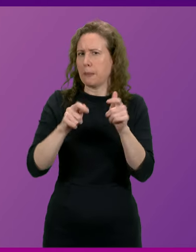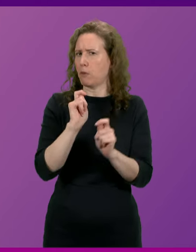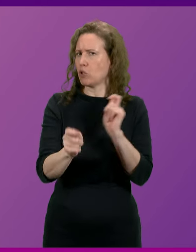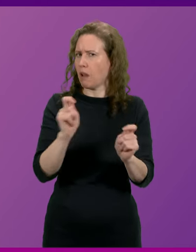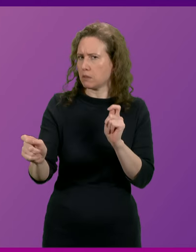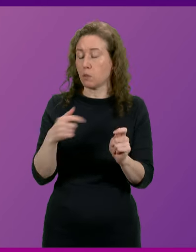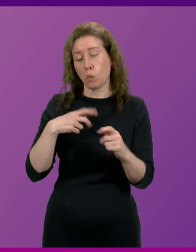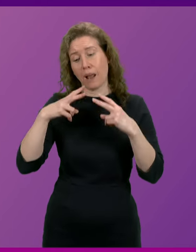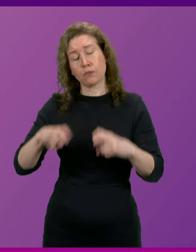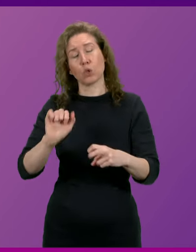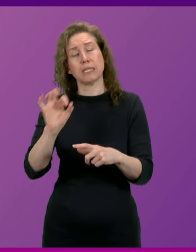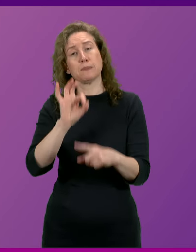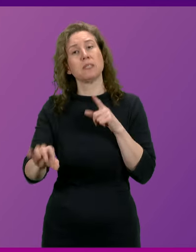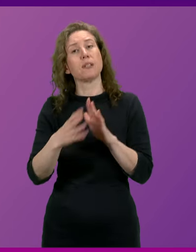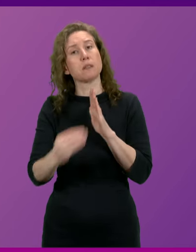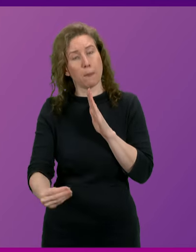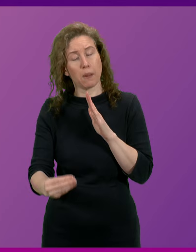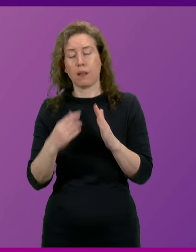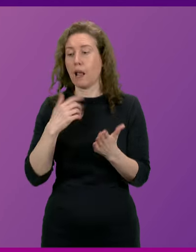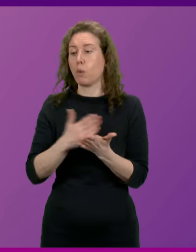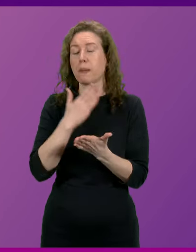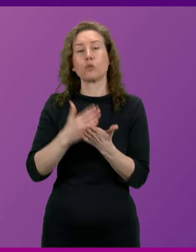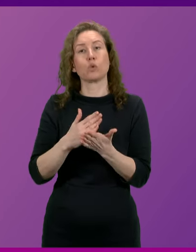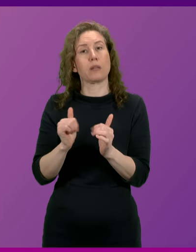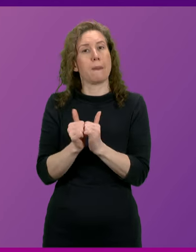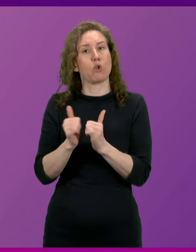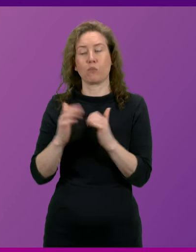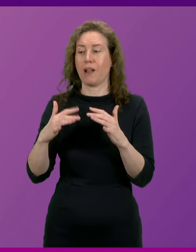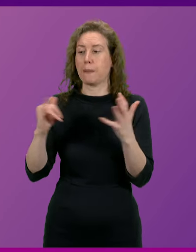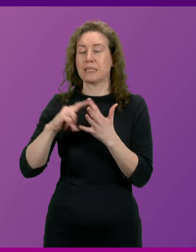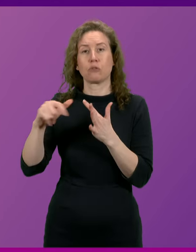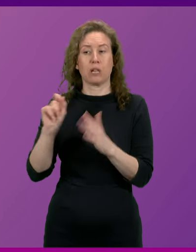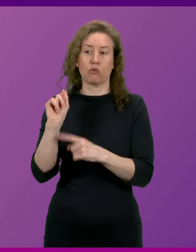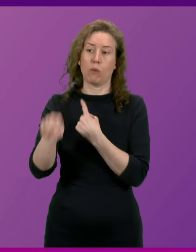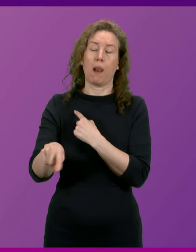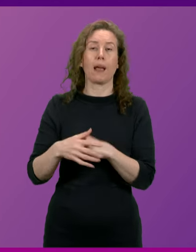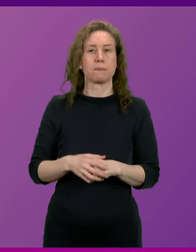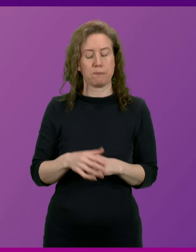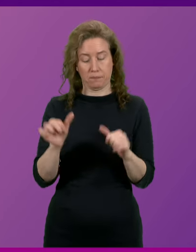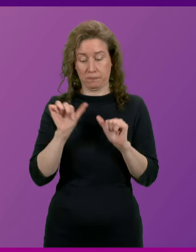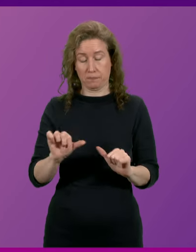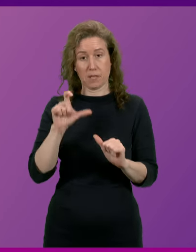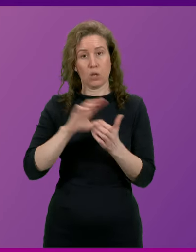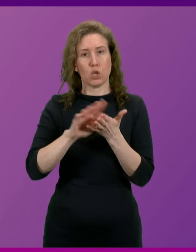the specific example that Daniel Johnson has raised and I'll make sure the appropriate Cabinet Secretary writes it. Christine Graham.